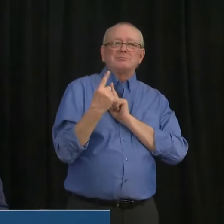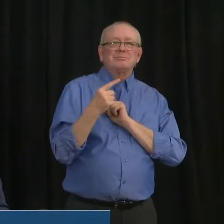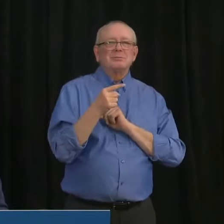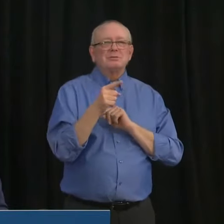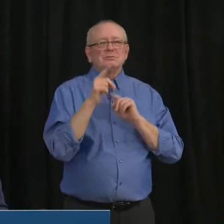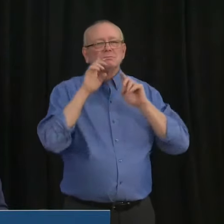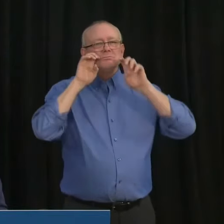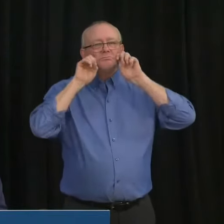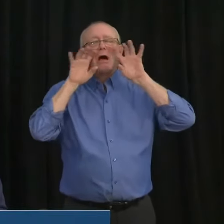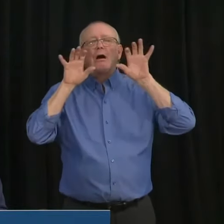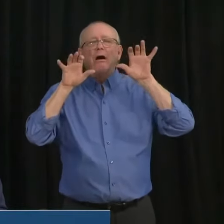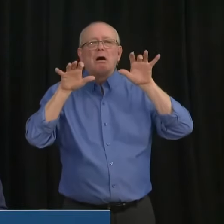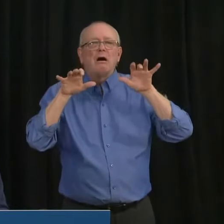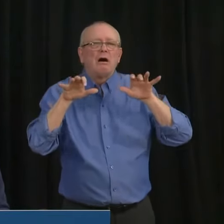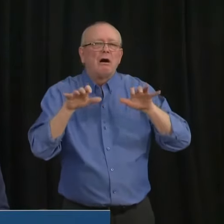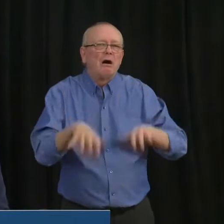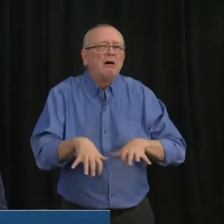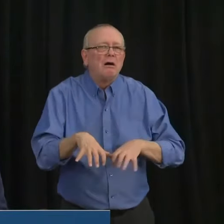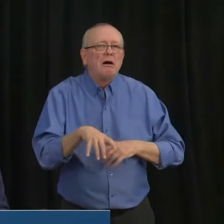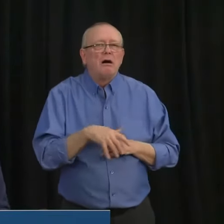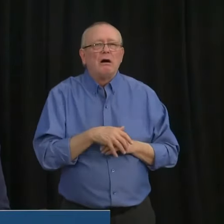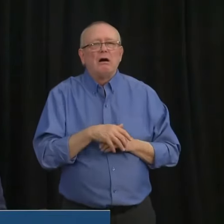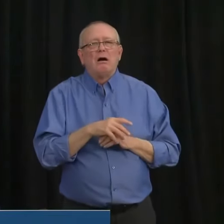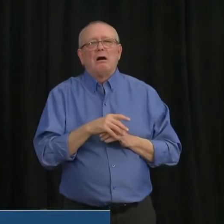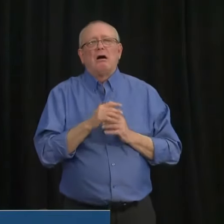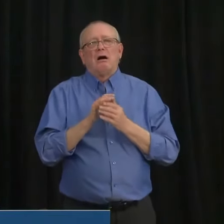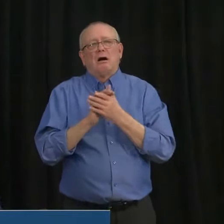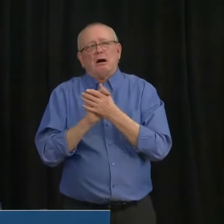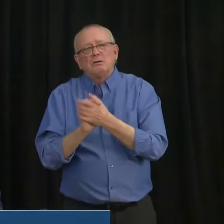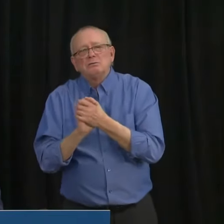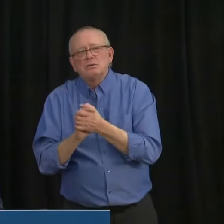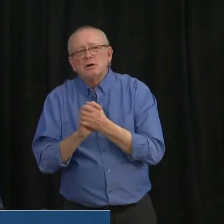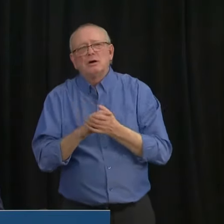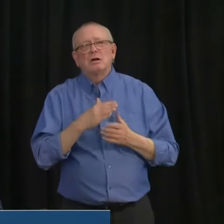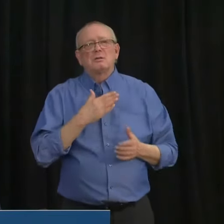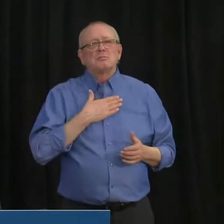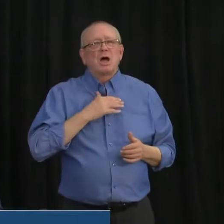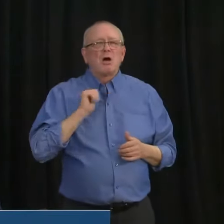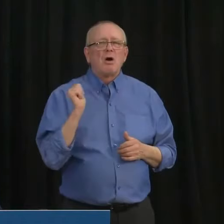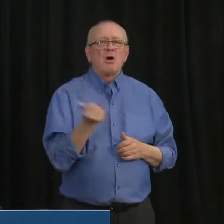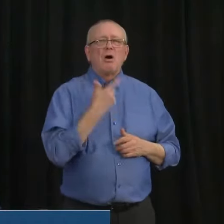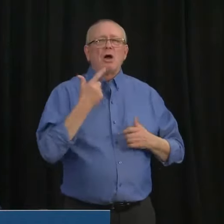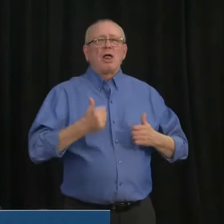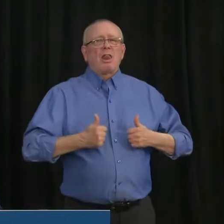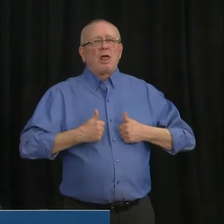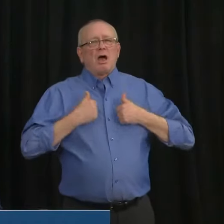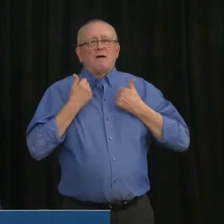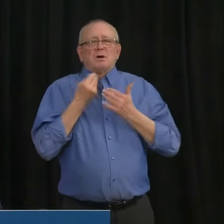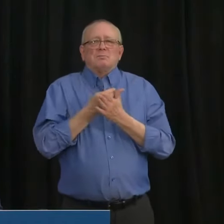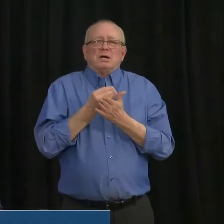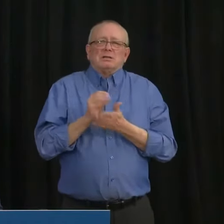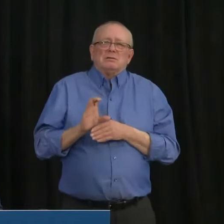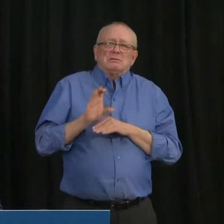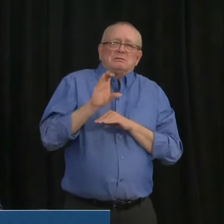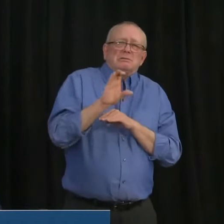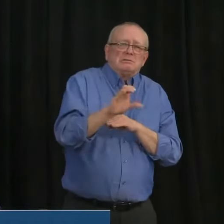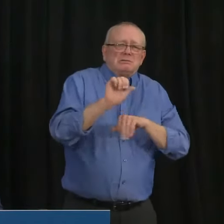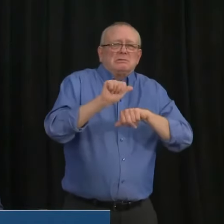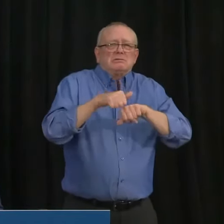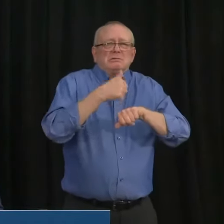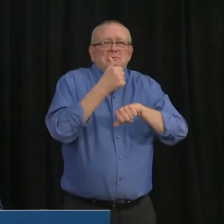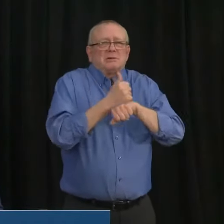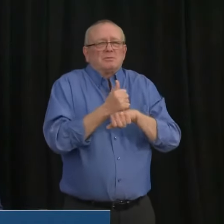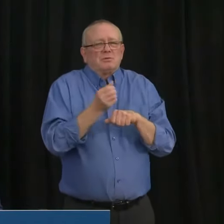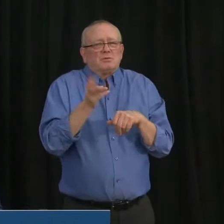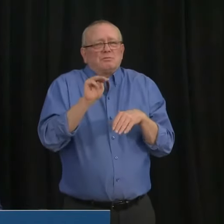saying, Sir, I, I've put my entire life savings as a refugee into this little business. I've just